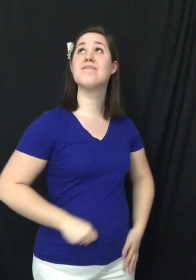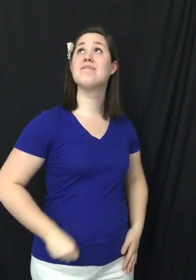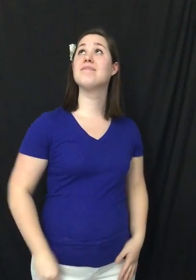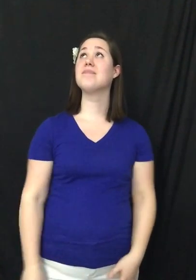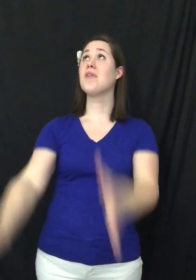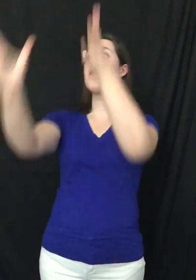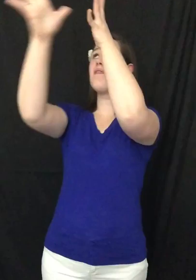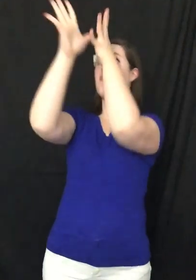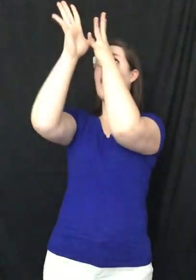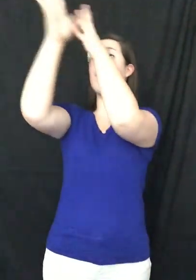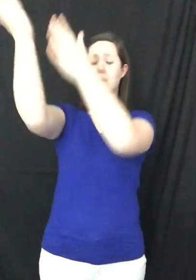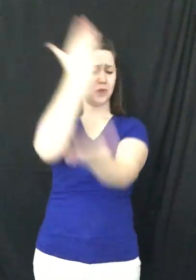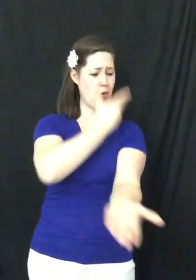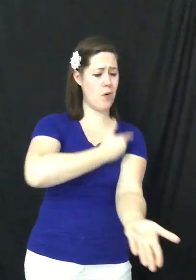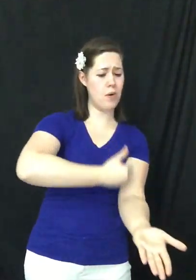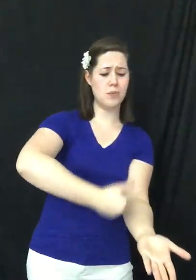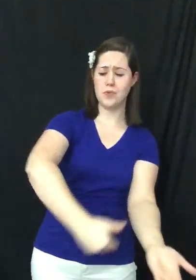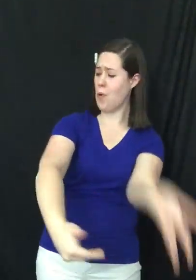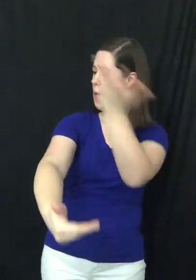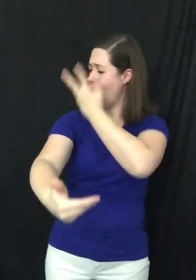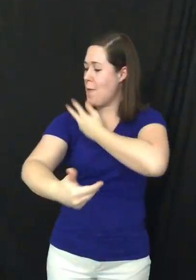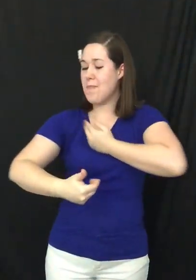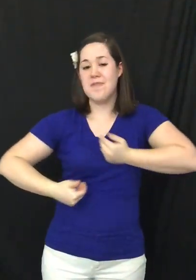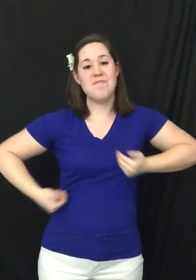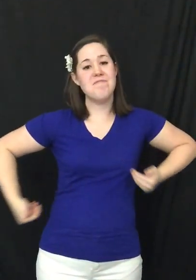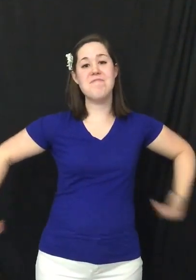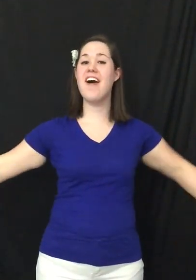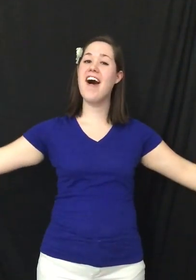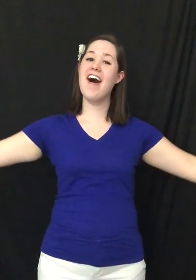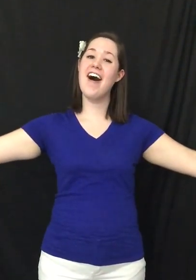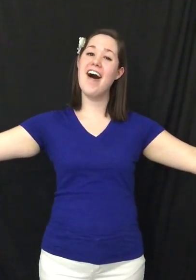The Father's arms are open wide